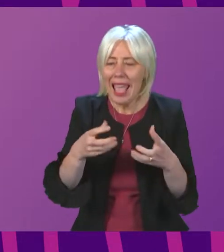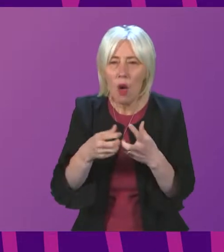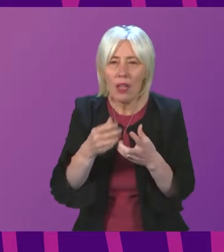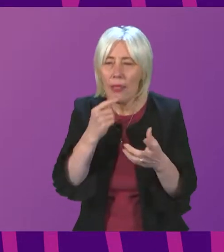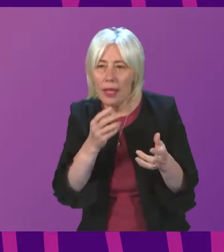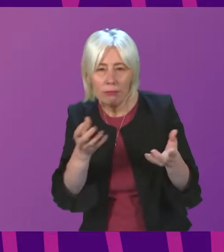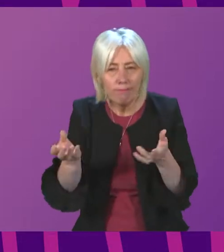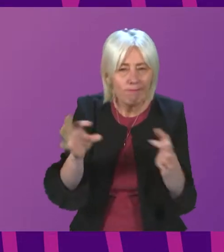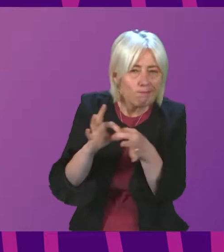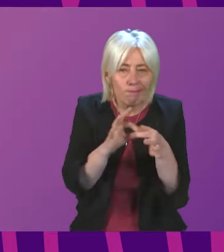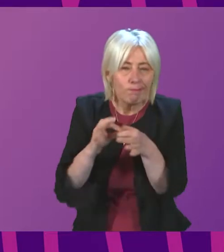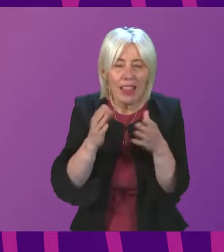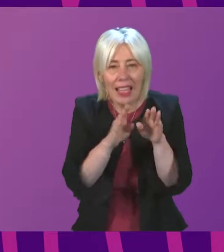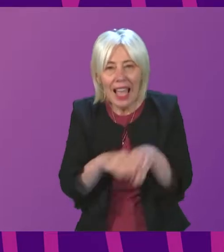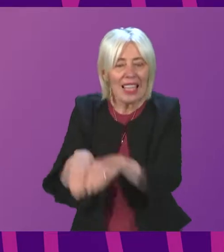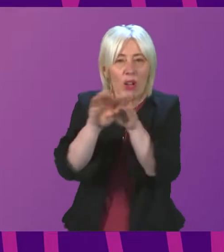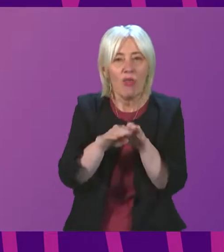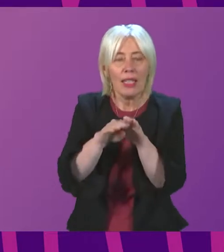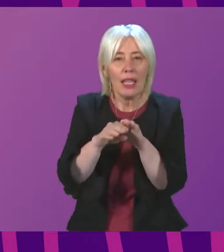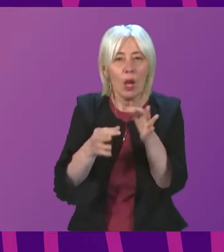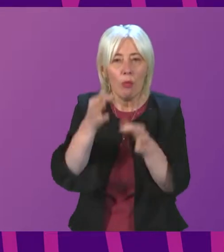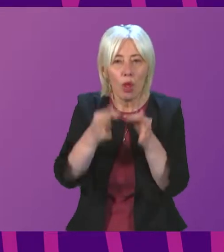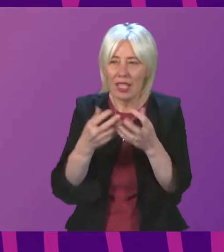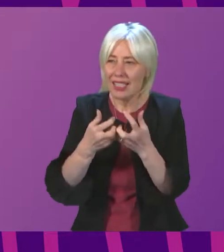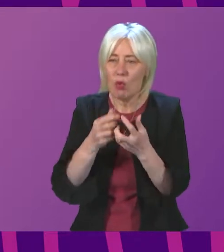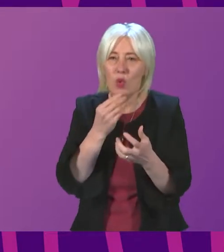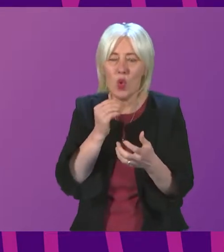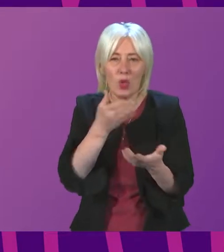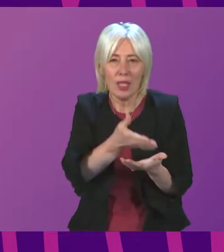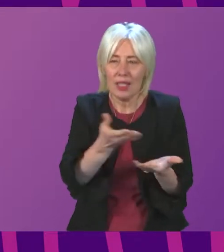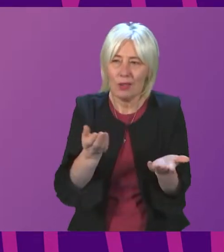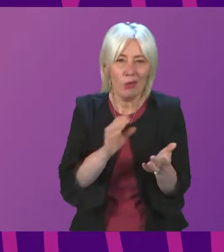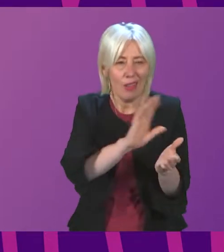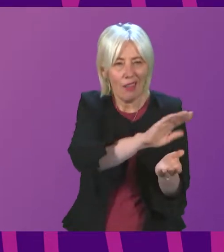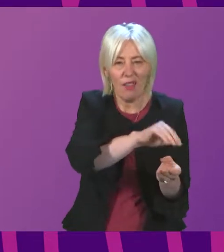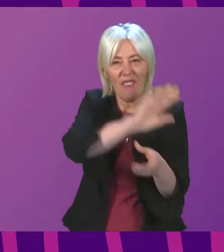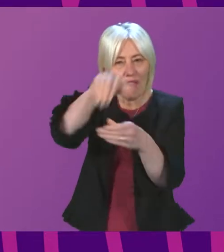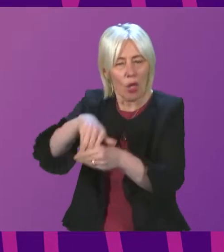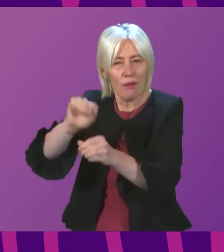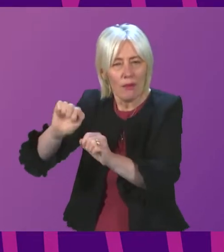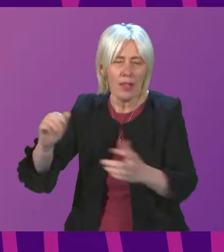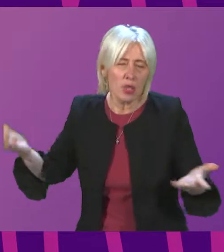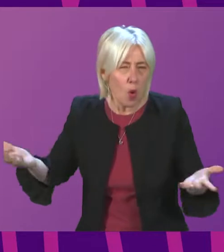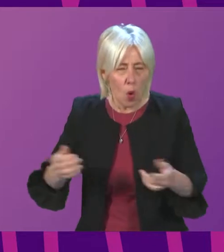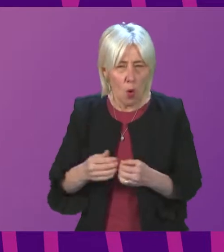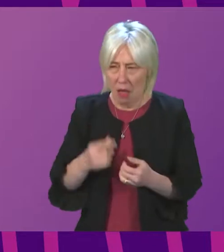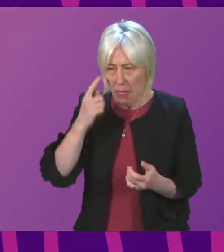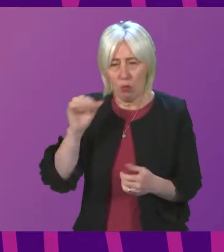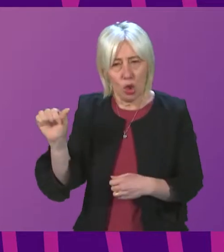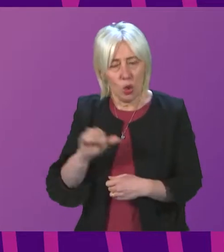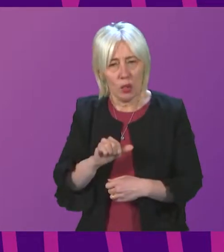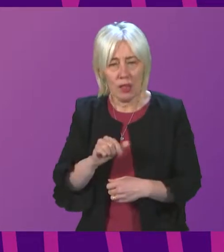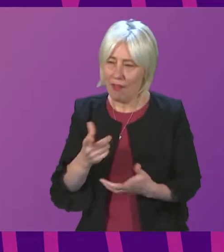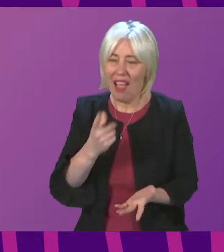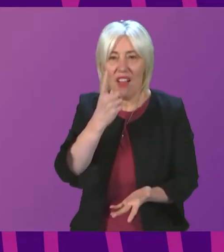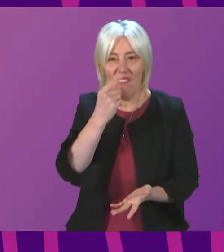to democratic politics to over capital you know of this nature and scale so um i think if um if you have that